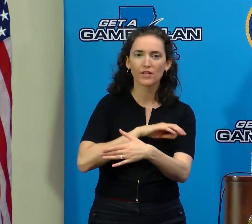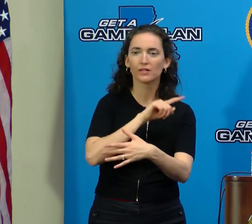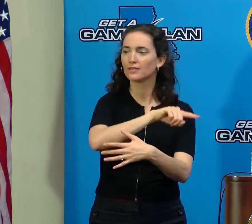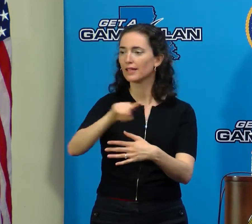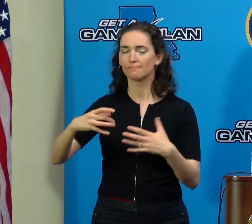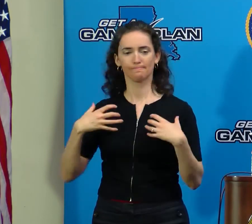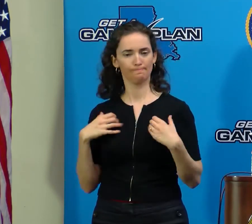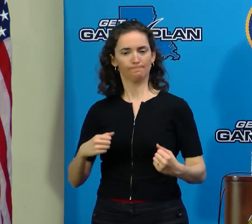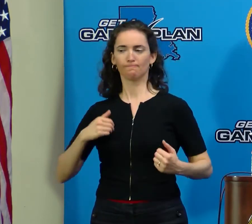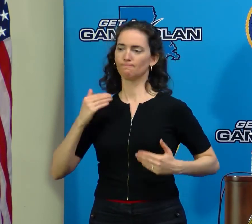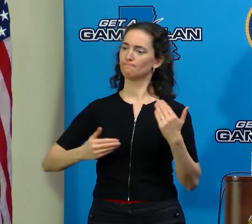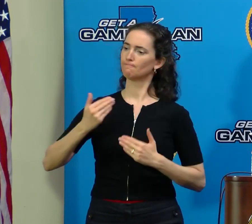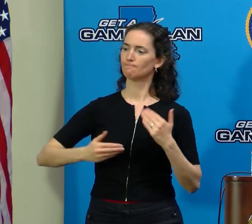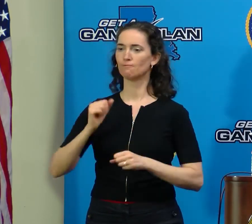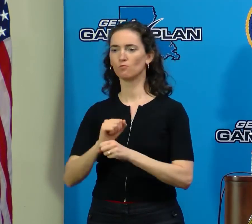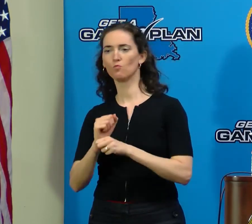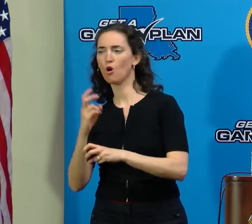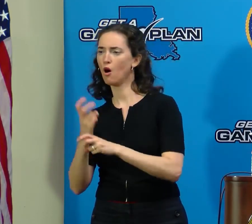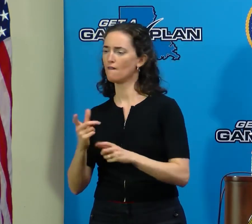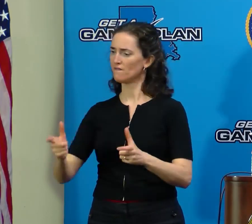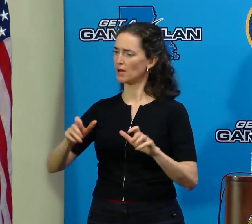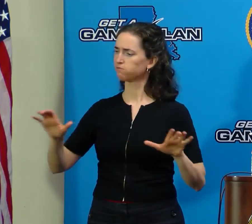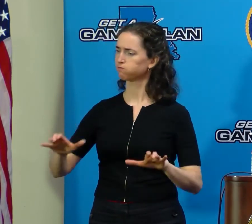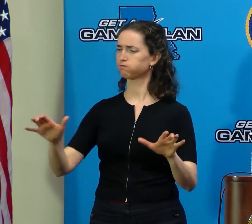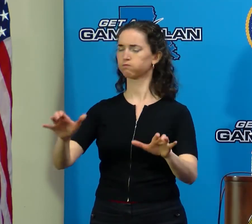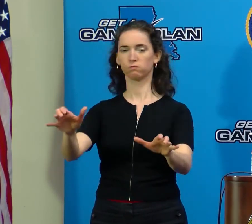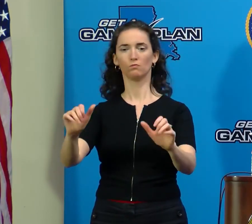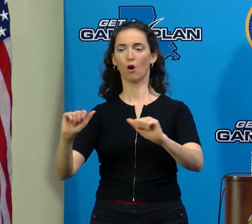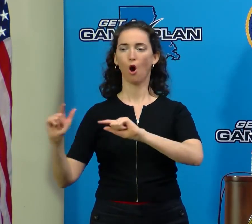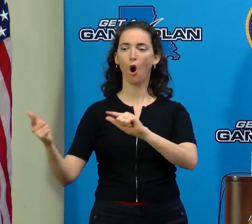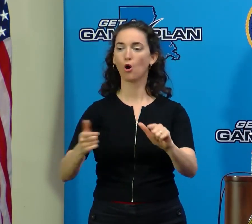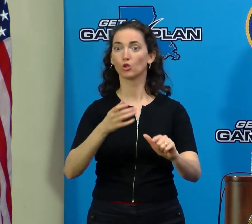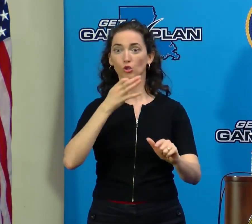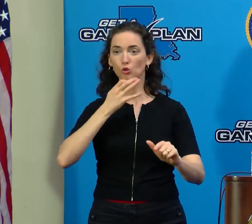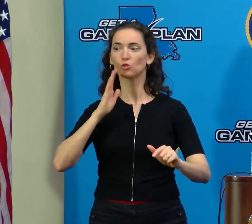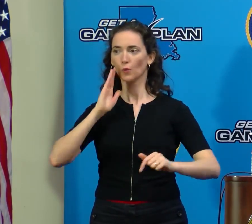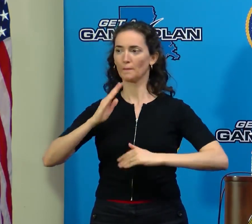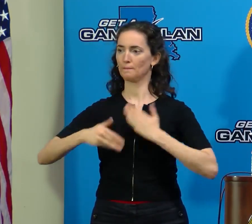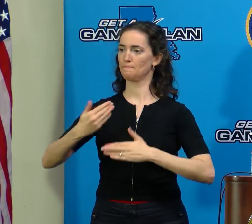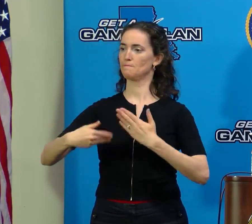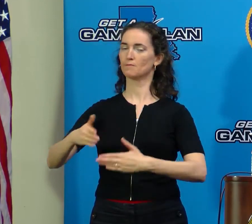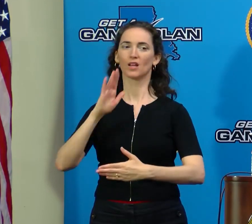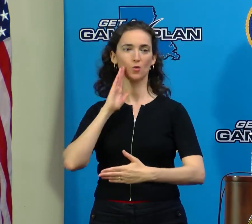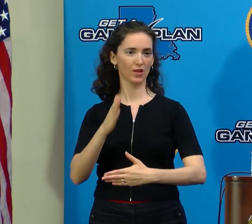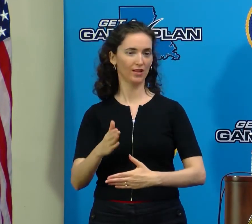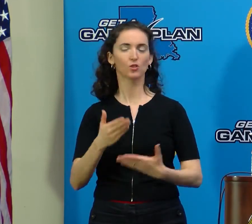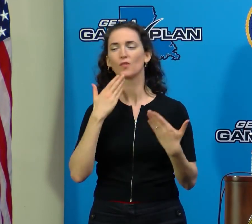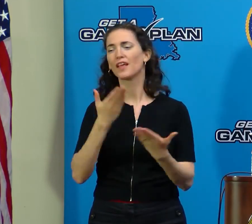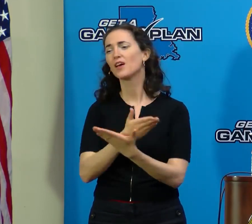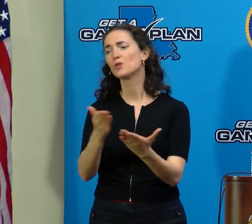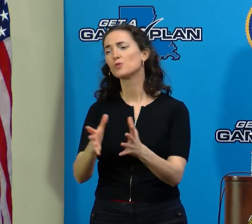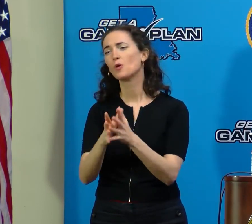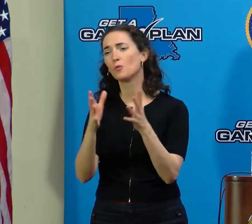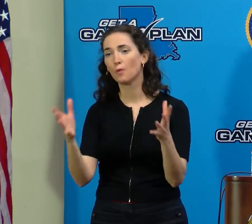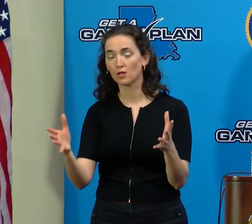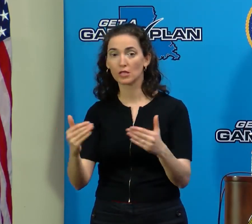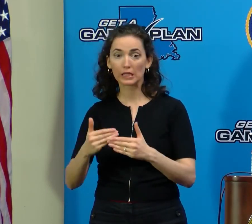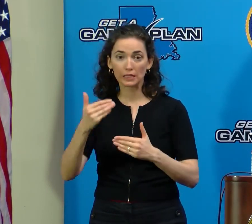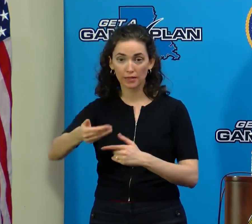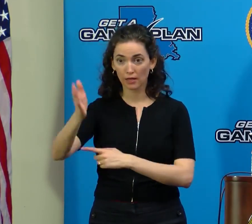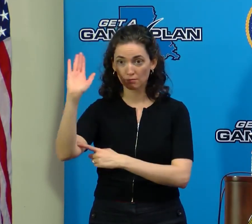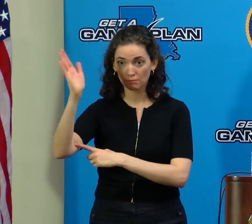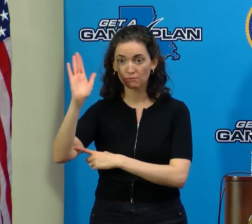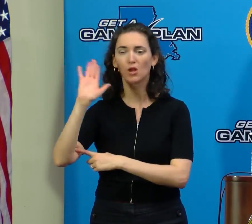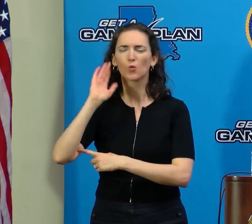whom step up and move extremely fast, and that's all going to come online very quickly too. So thank you all very much. We will announce our next